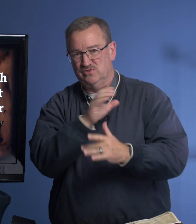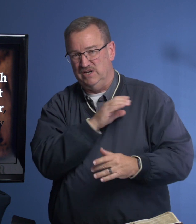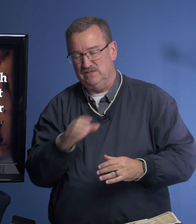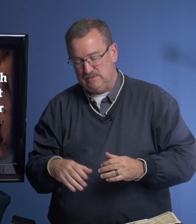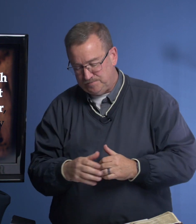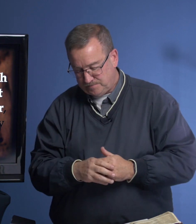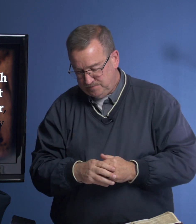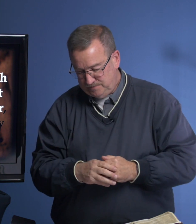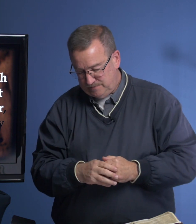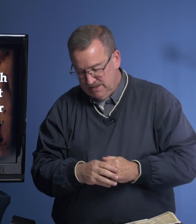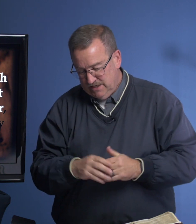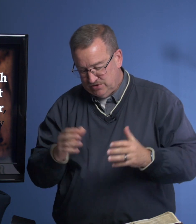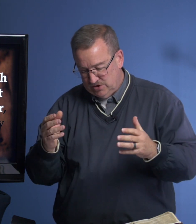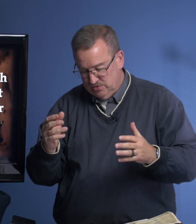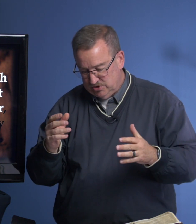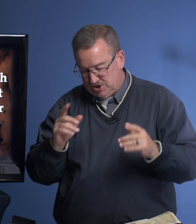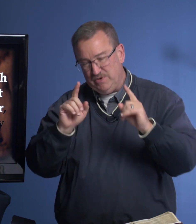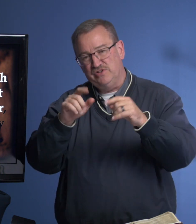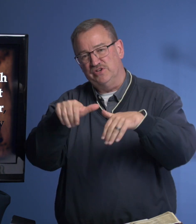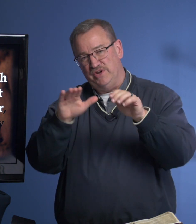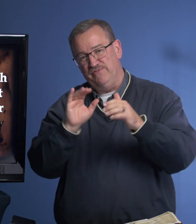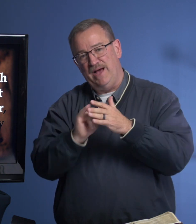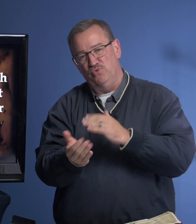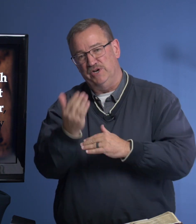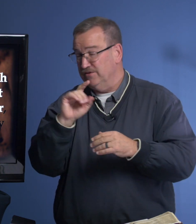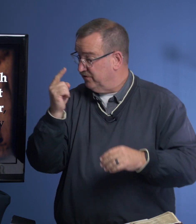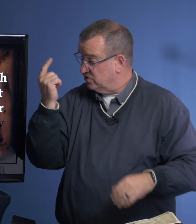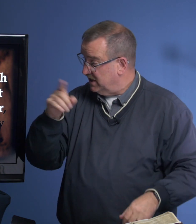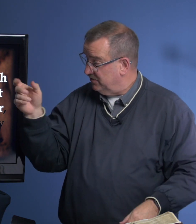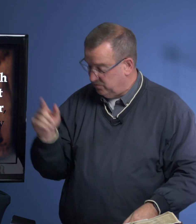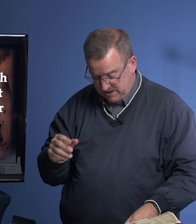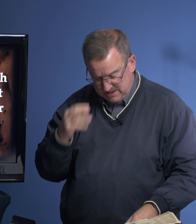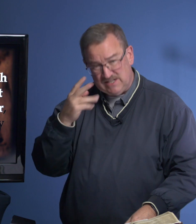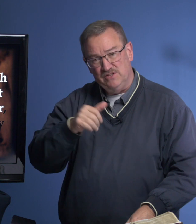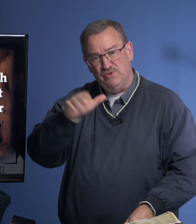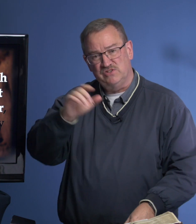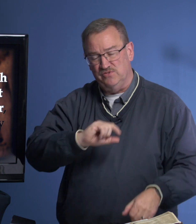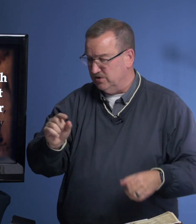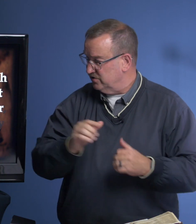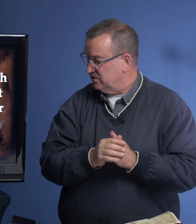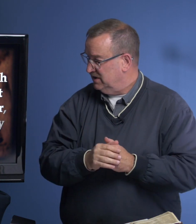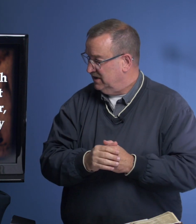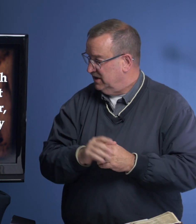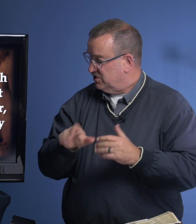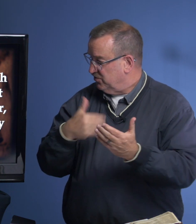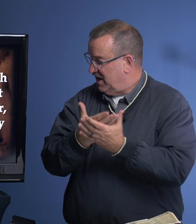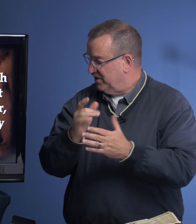Christ. So, she went to the grave that morning, the first day of the week. Let's see the rest of the verse. She arrived there